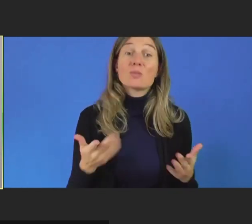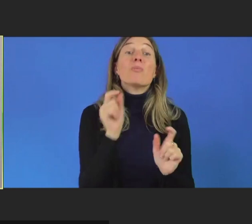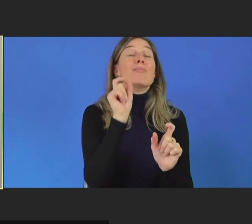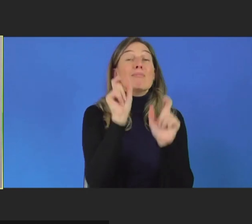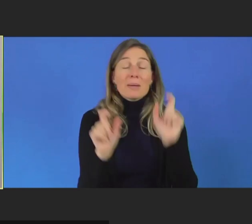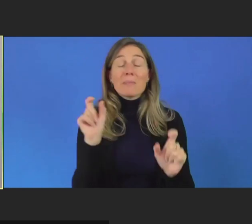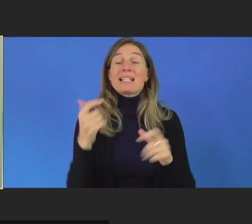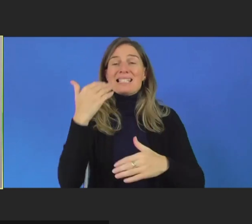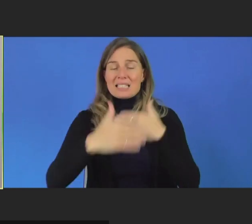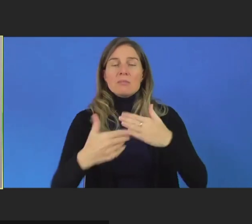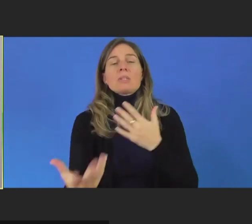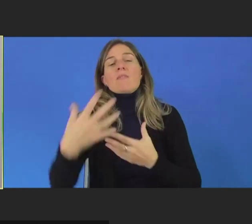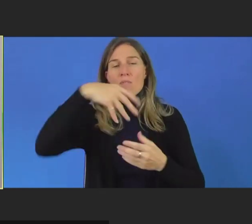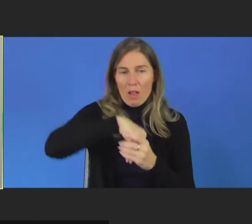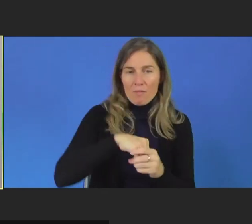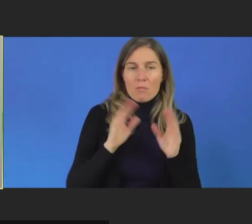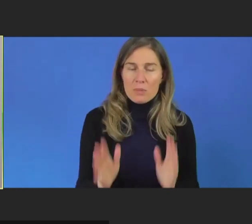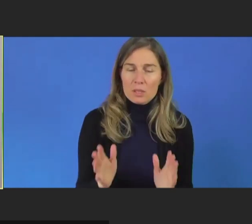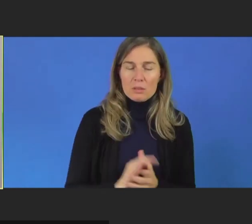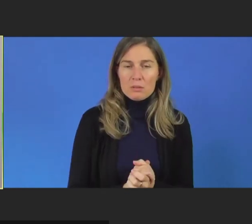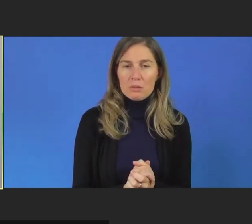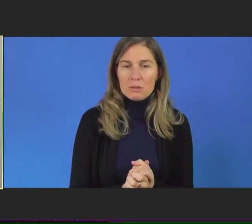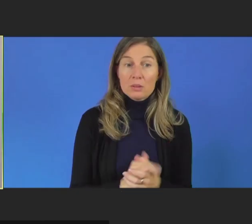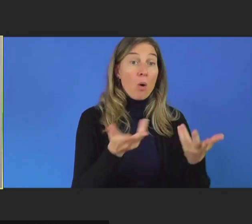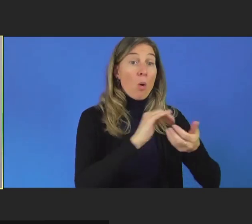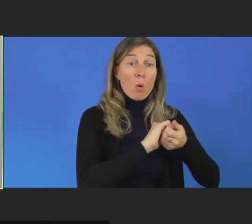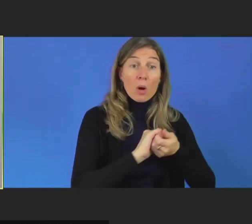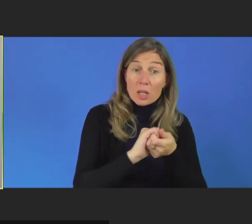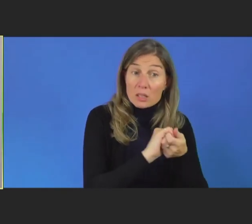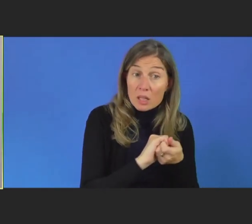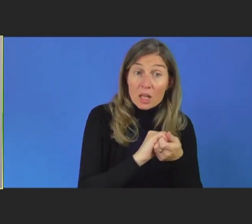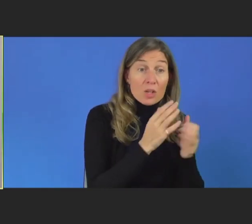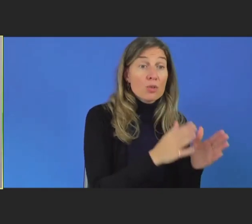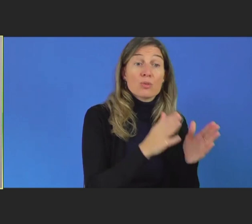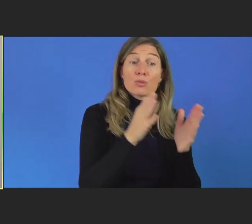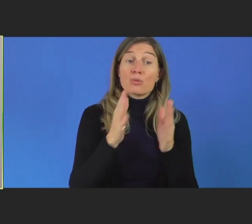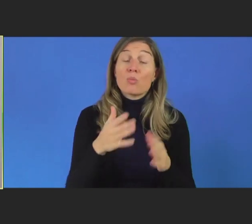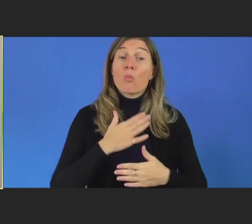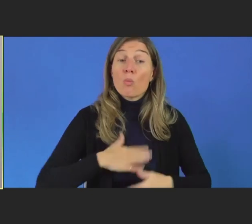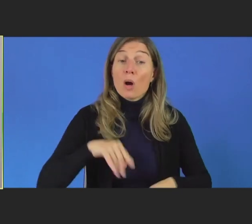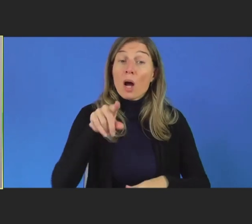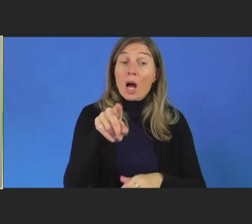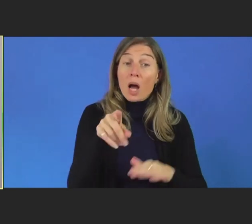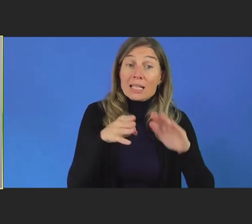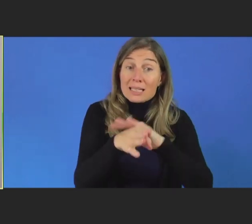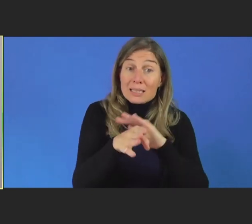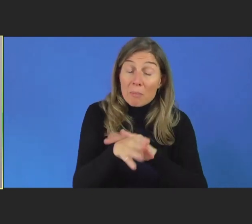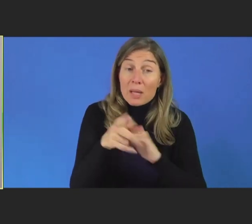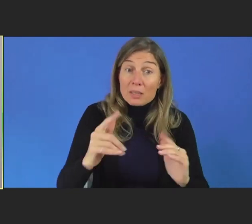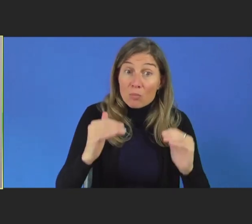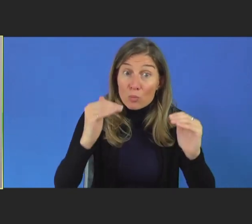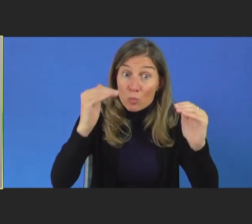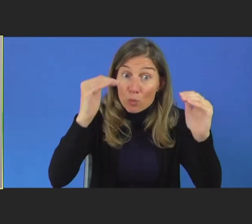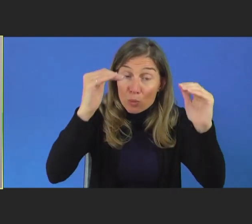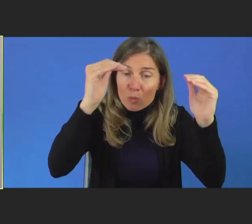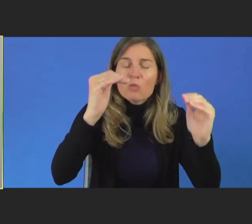within an organization working to improve accessibility in various ways. And